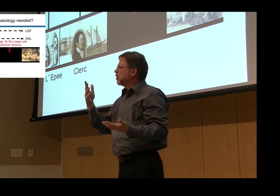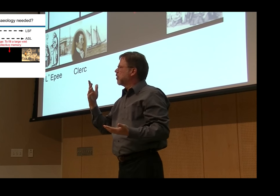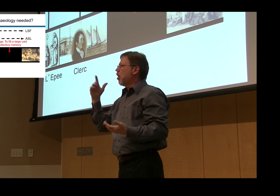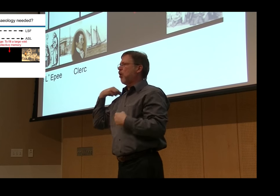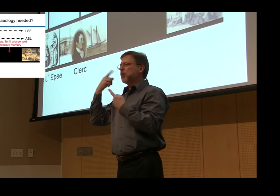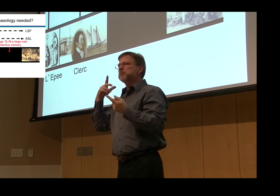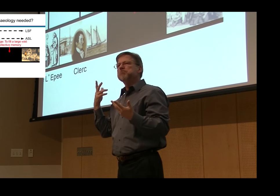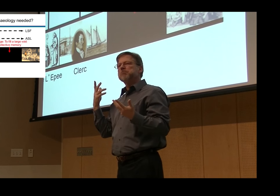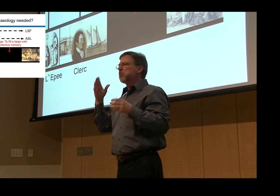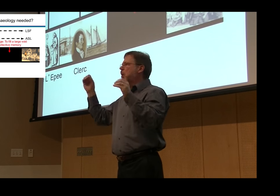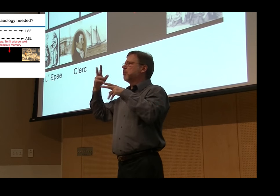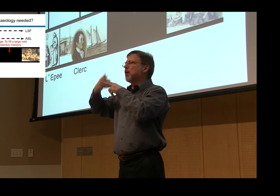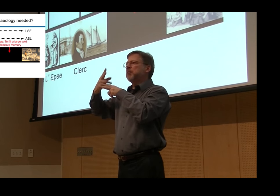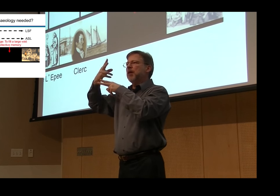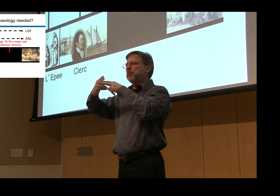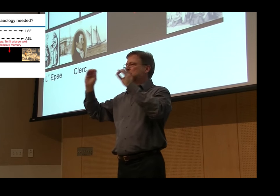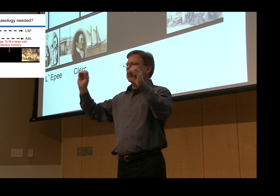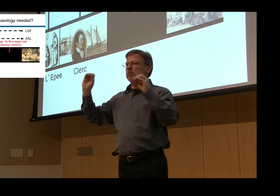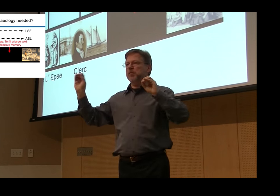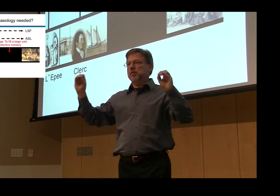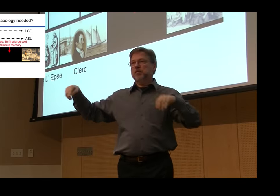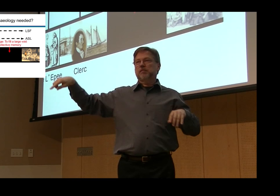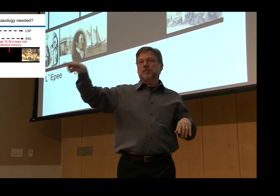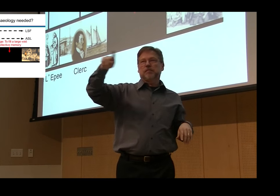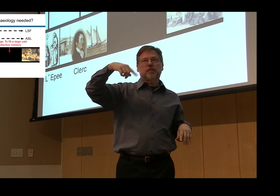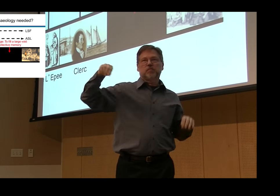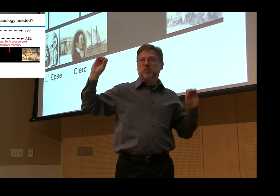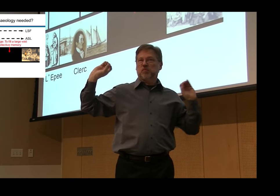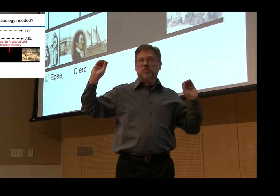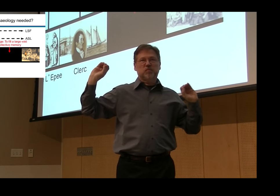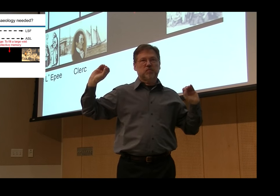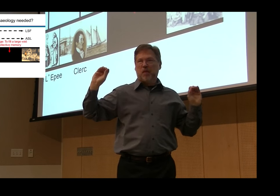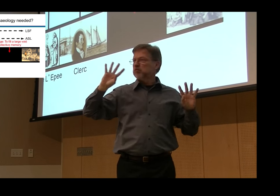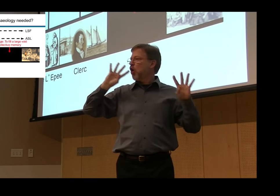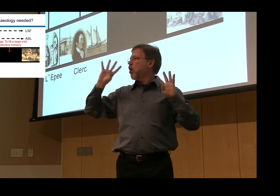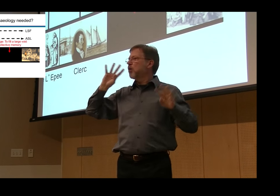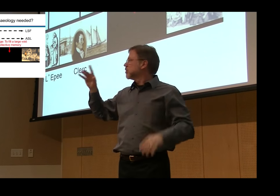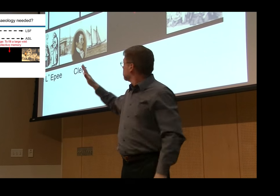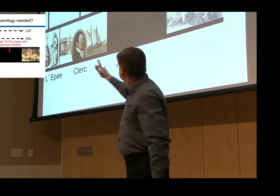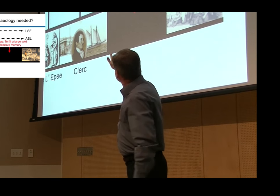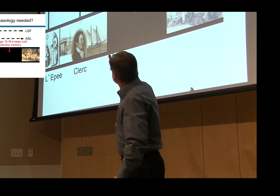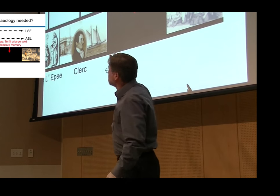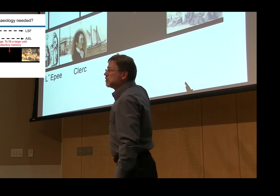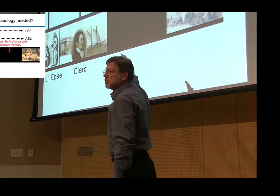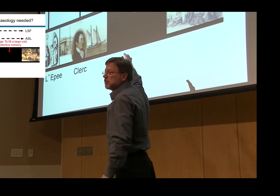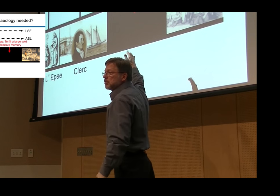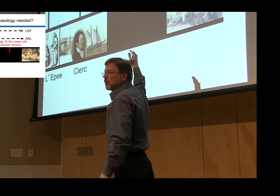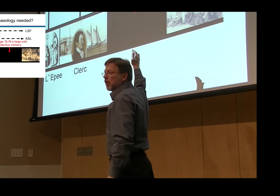but also how the history actually continues through time. You notice that there are dotted lines up here on this slide because there